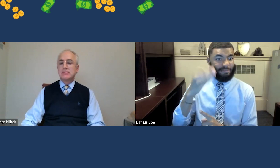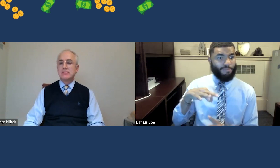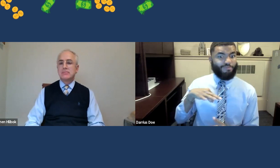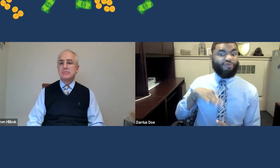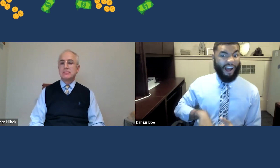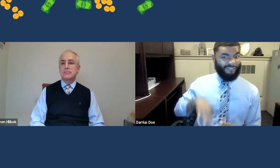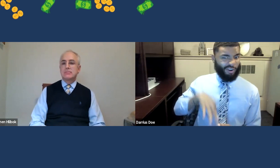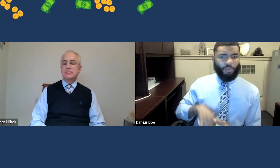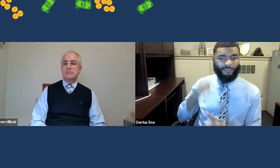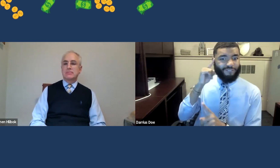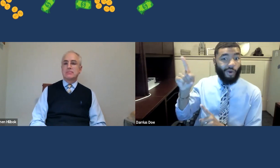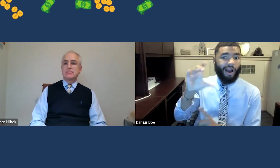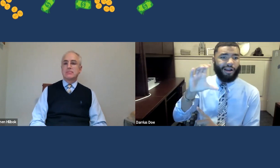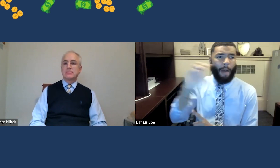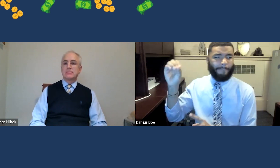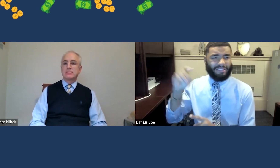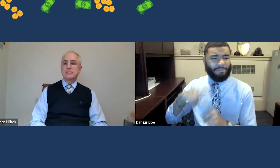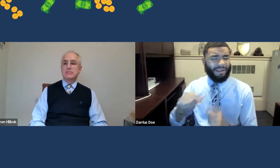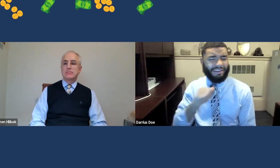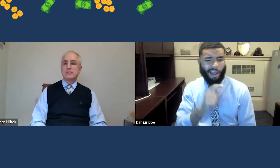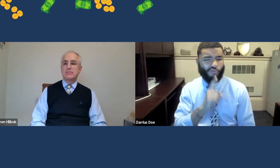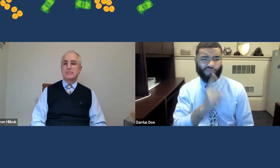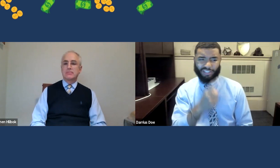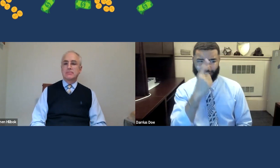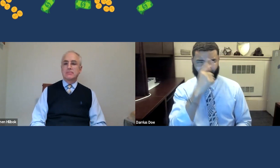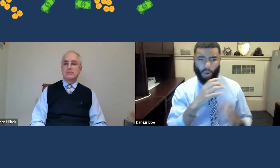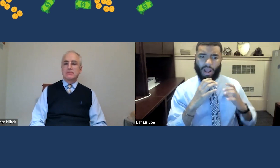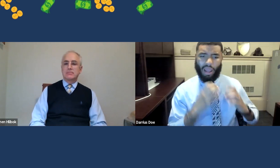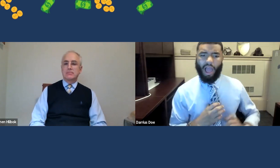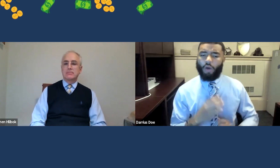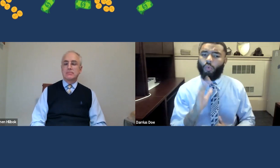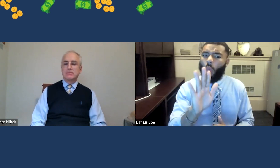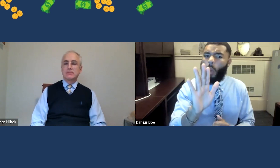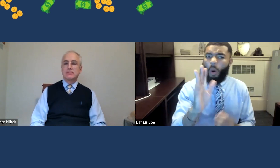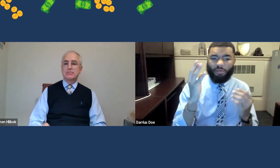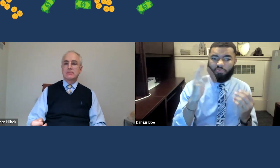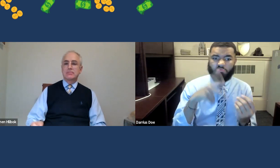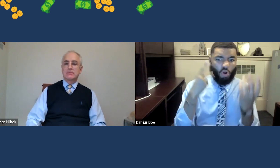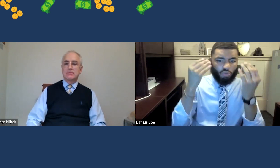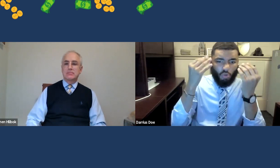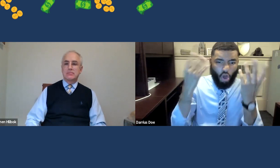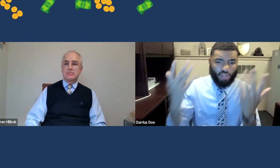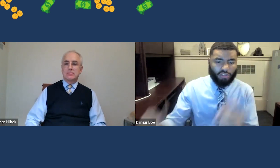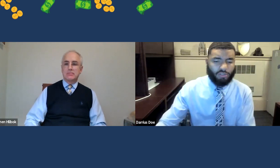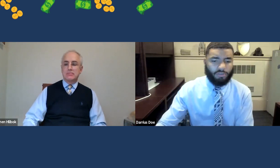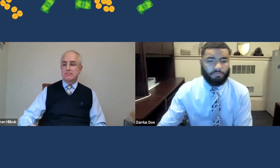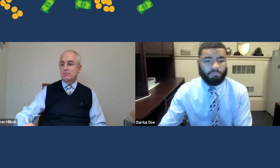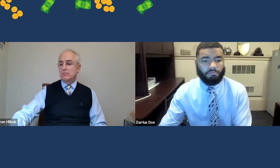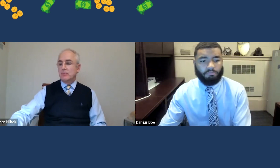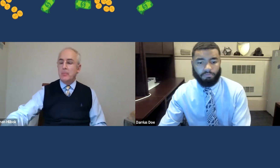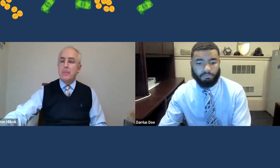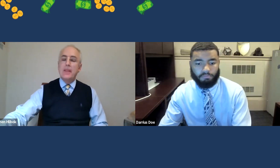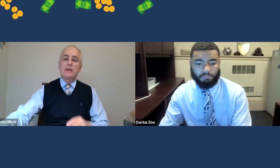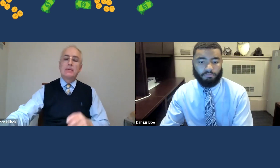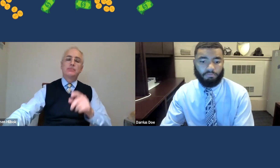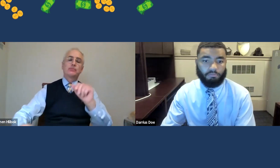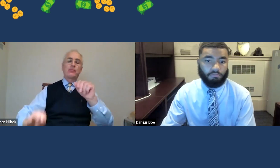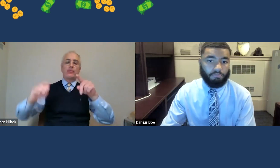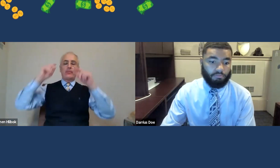In some cases, it seems very profitable to the company, but not truly to the client. So what are your personal thoughts on that matter?